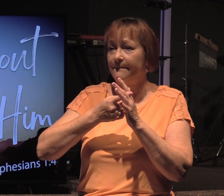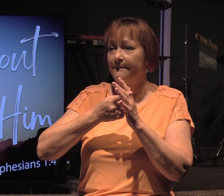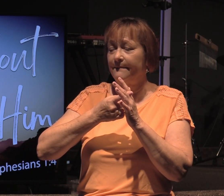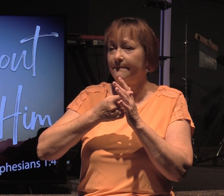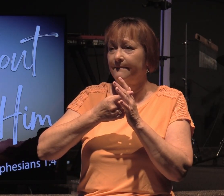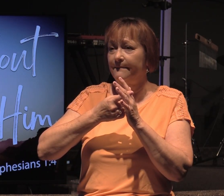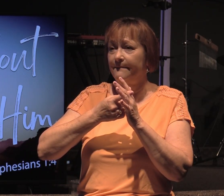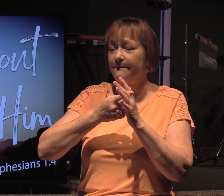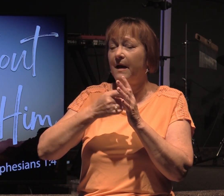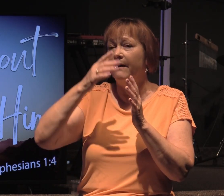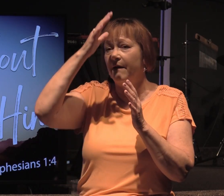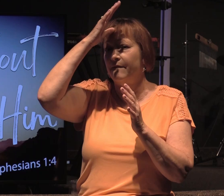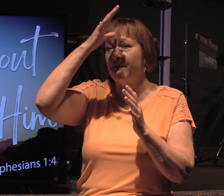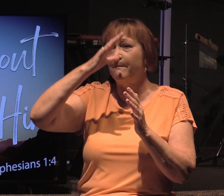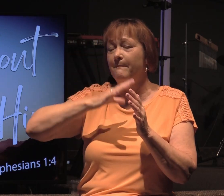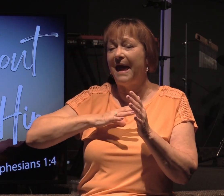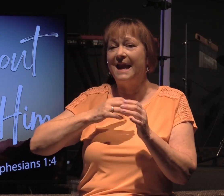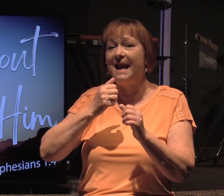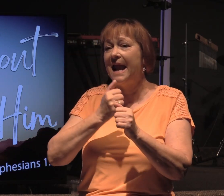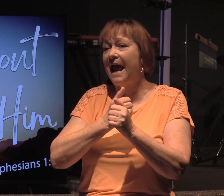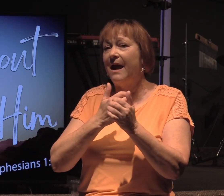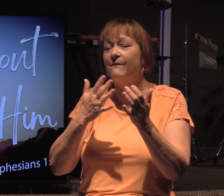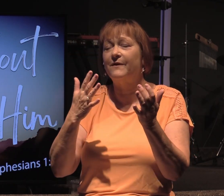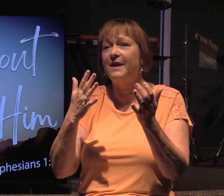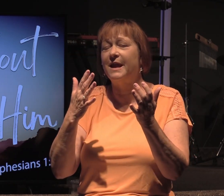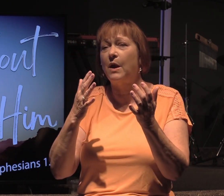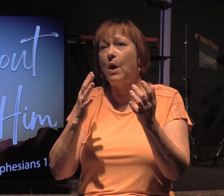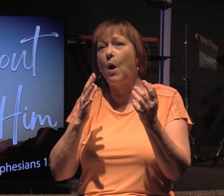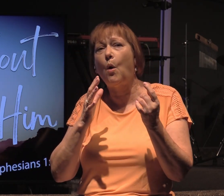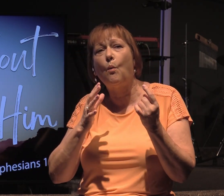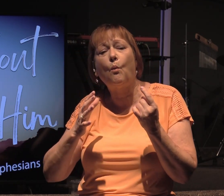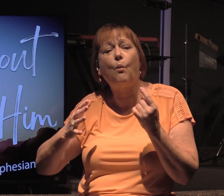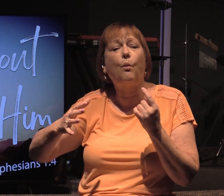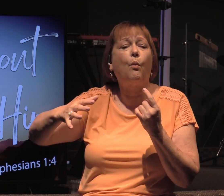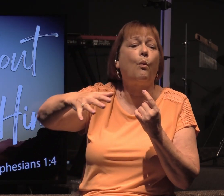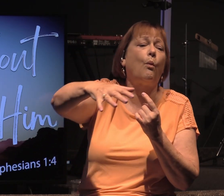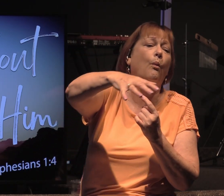of man and everything that would surround him.